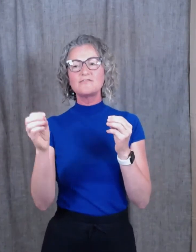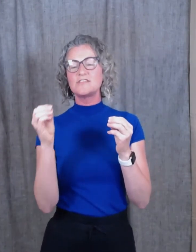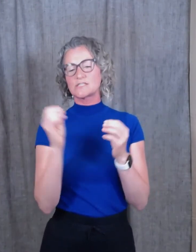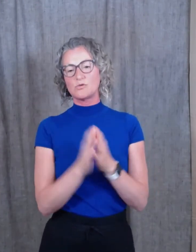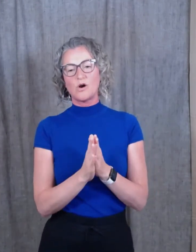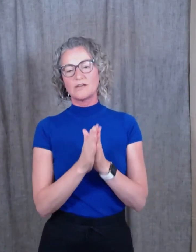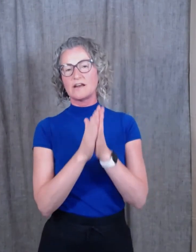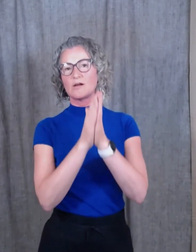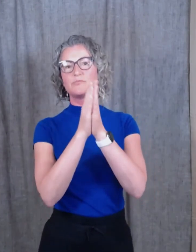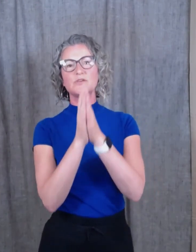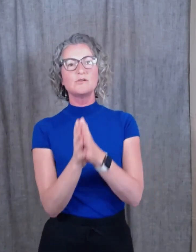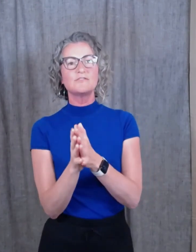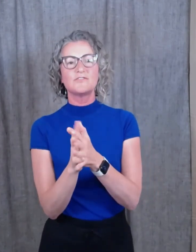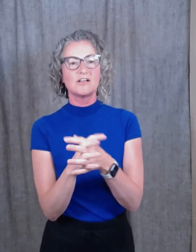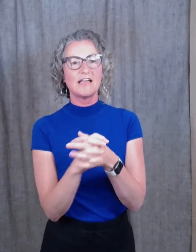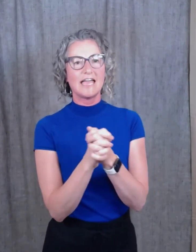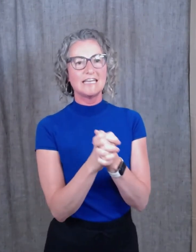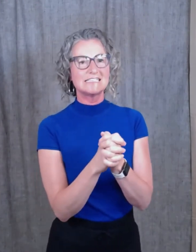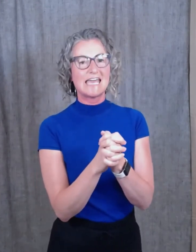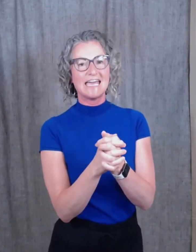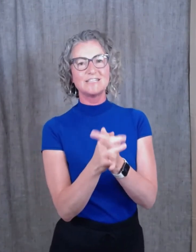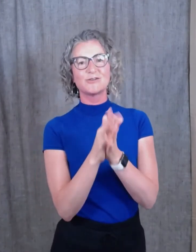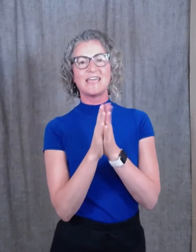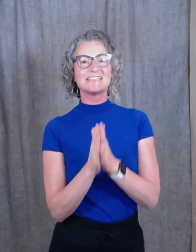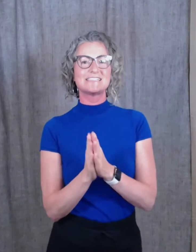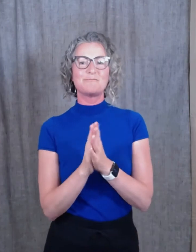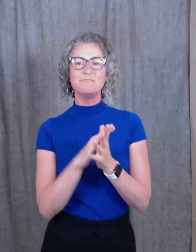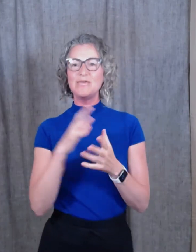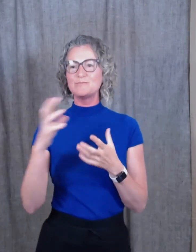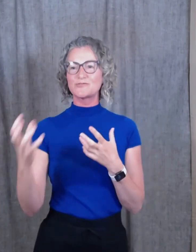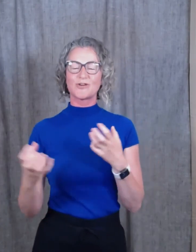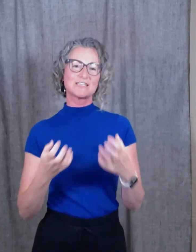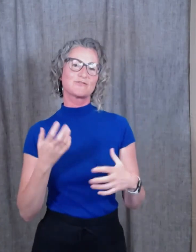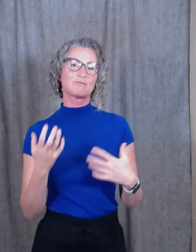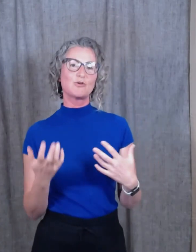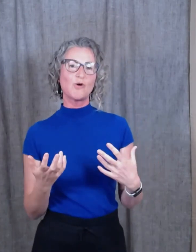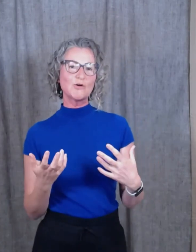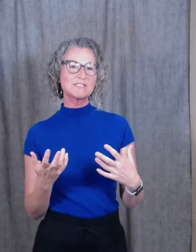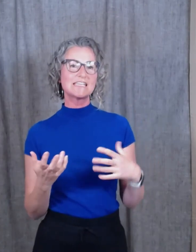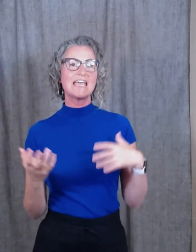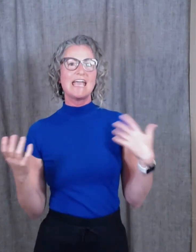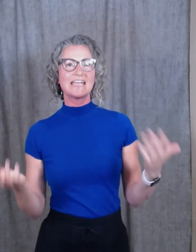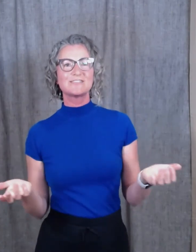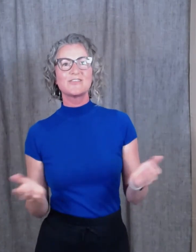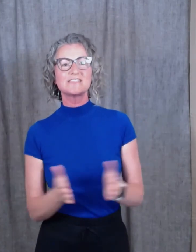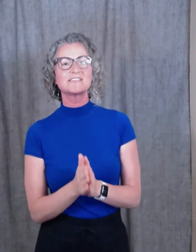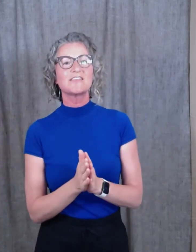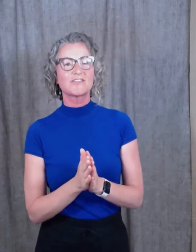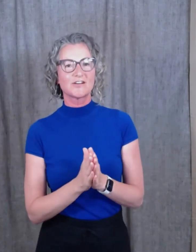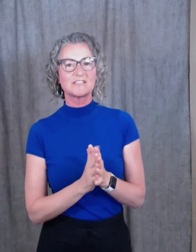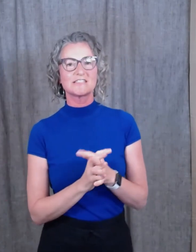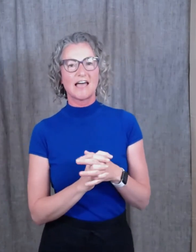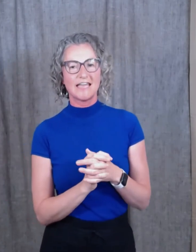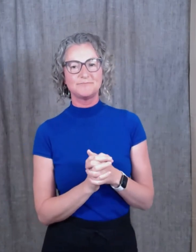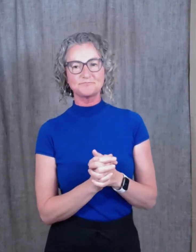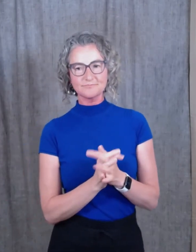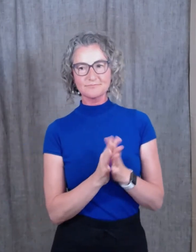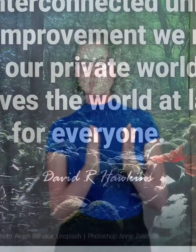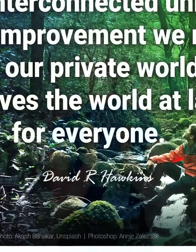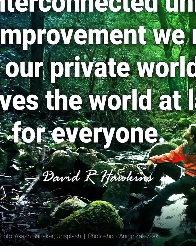this quote, and our beautiful Annie Zed creates some memes for us from quotes. And so this is the third slide. And this